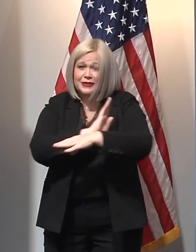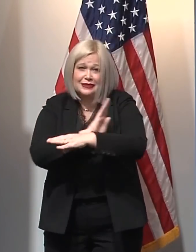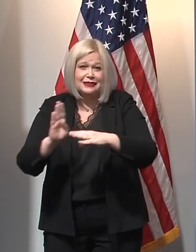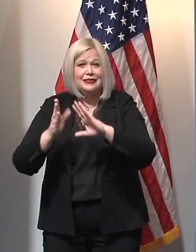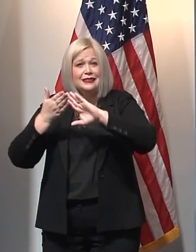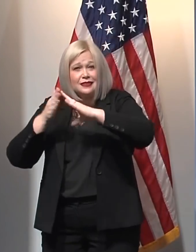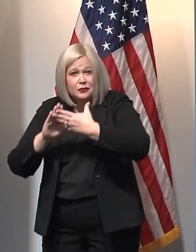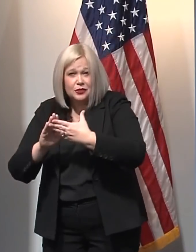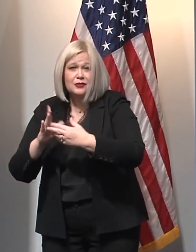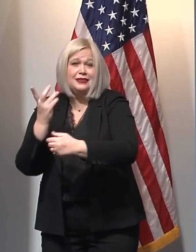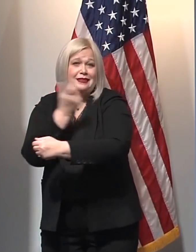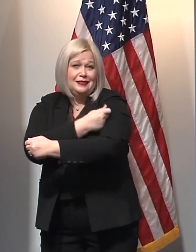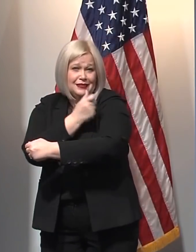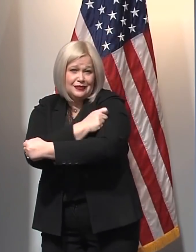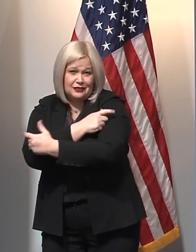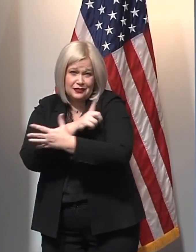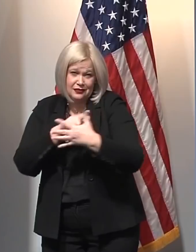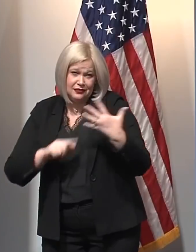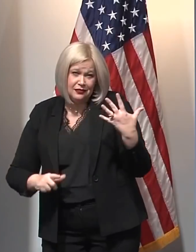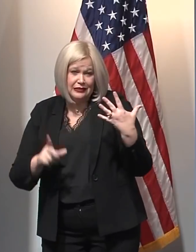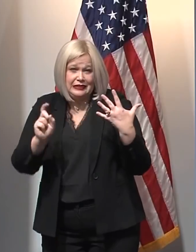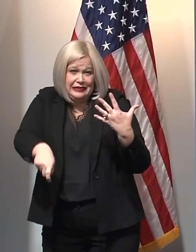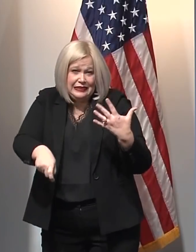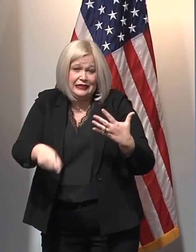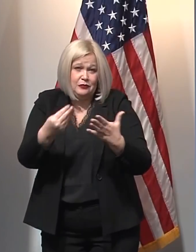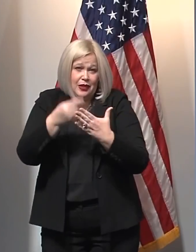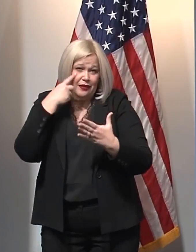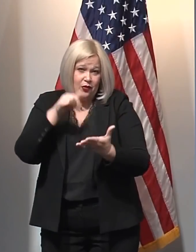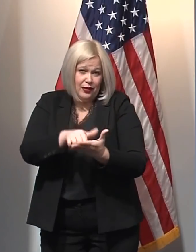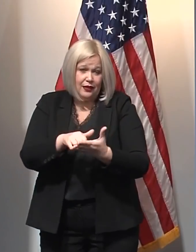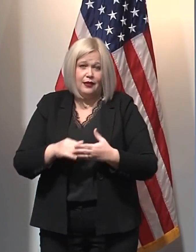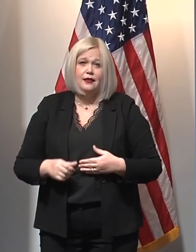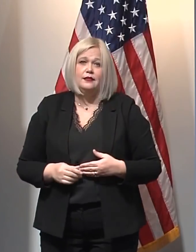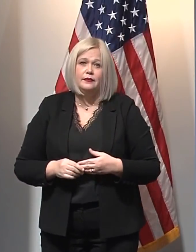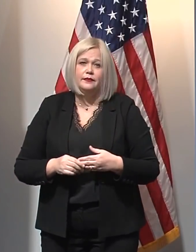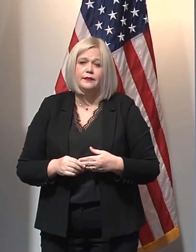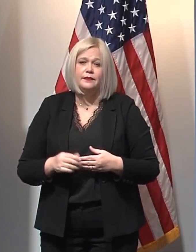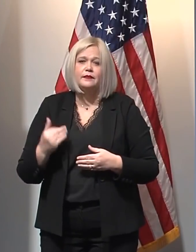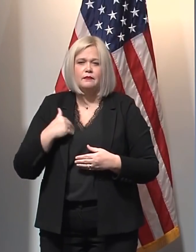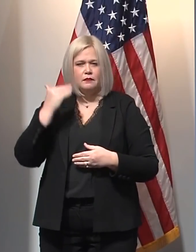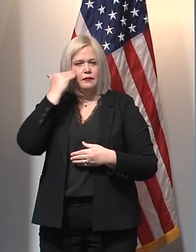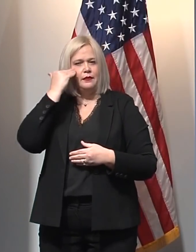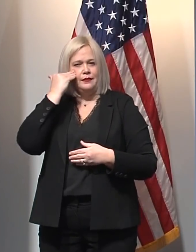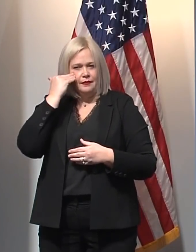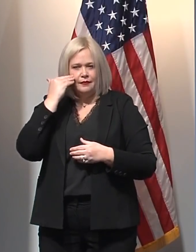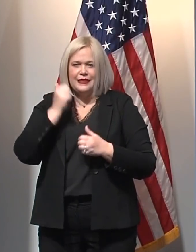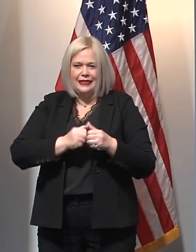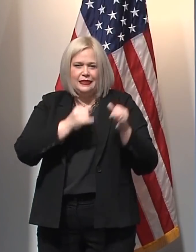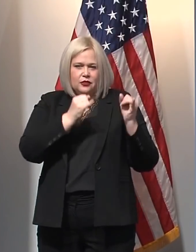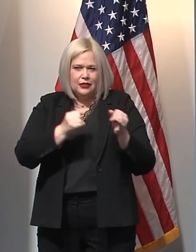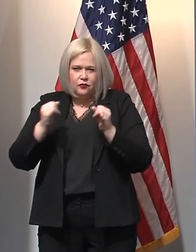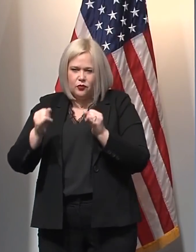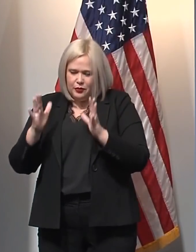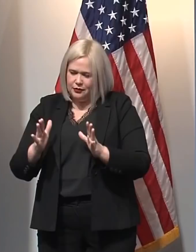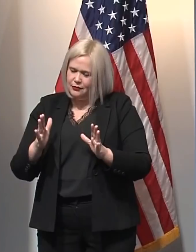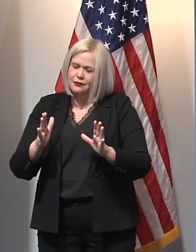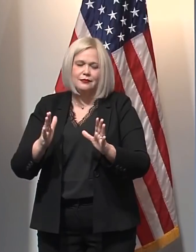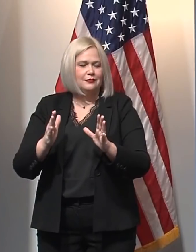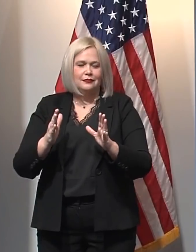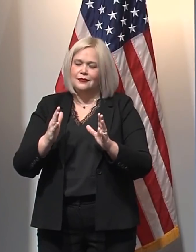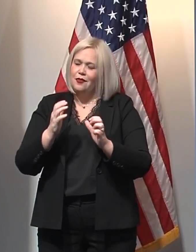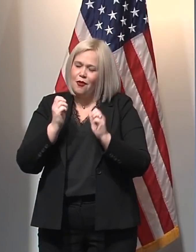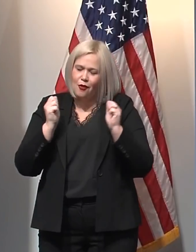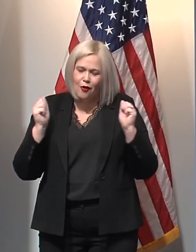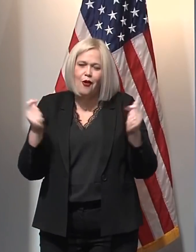and our vaccine distribution. I know that every one of us, trust me, every one of us is